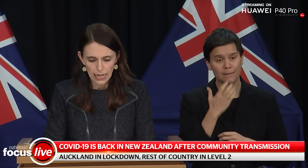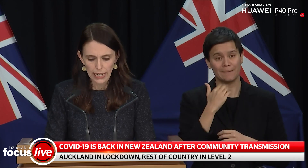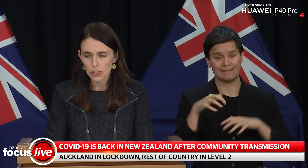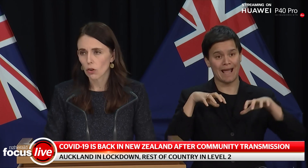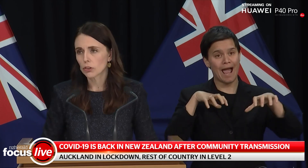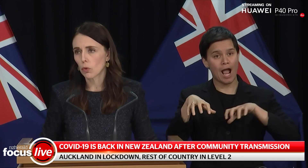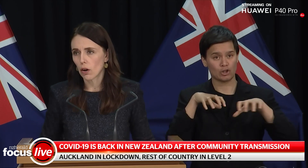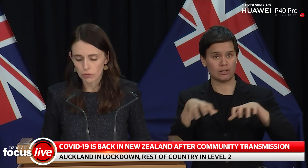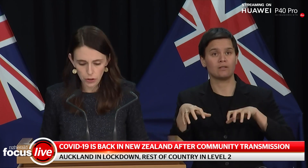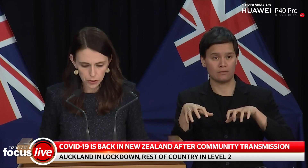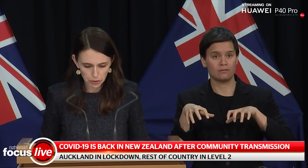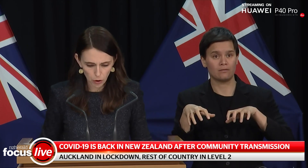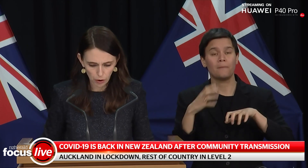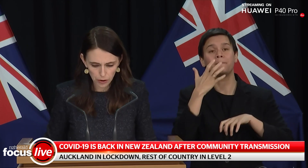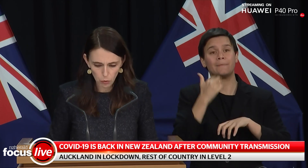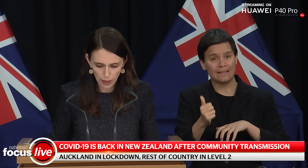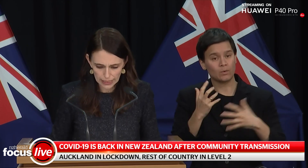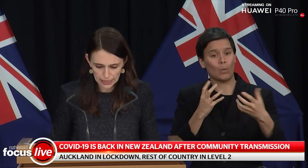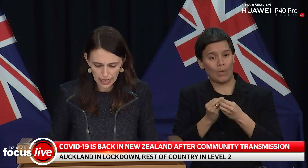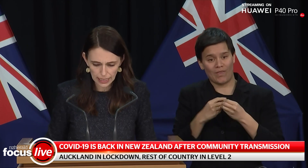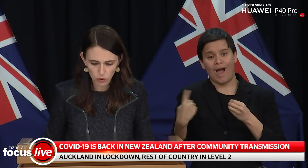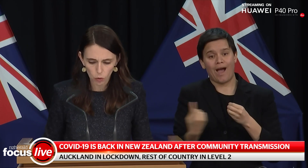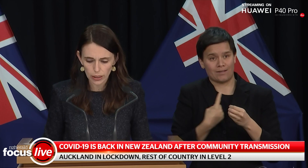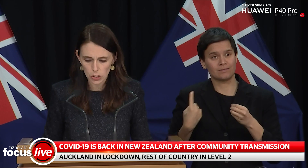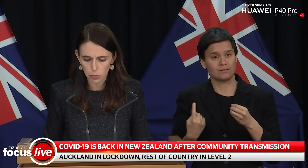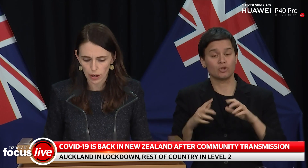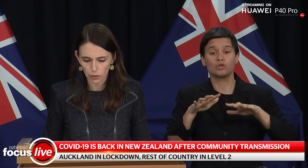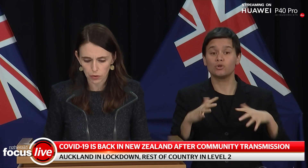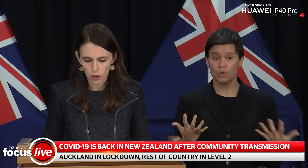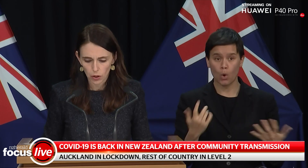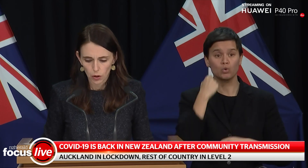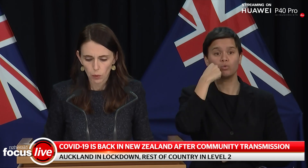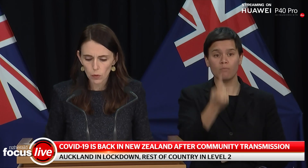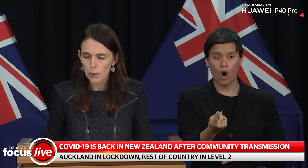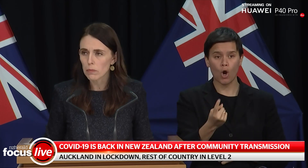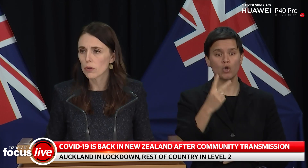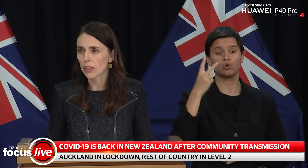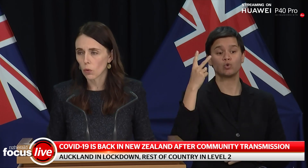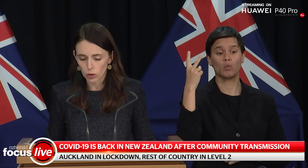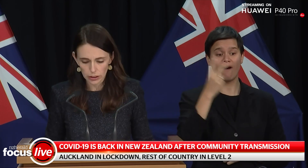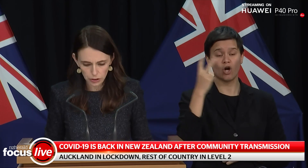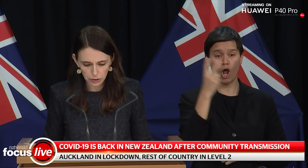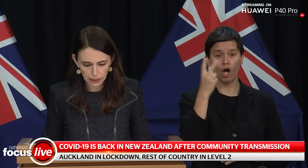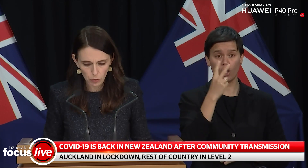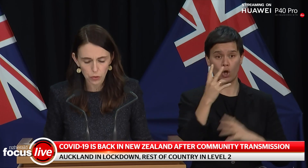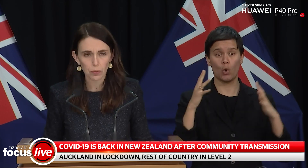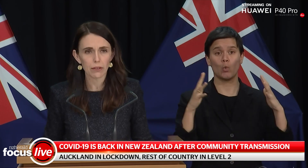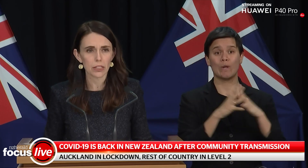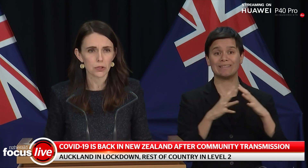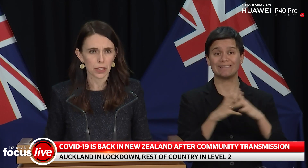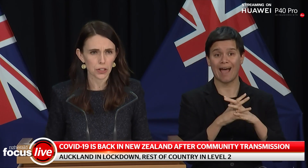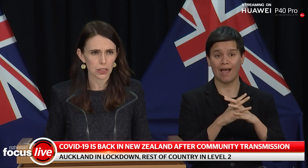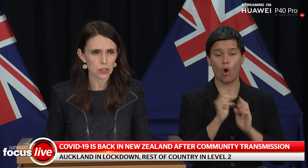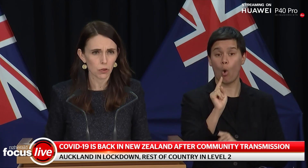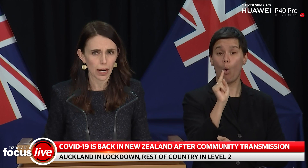As of 12 noon tomorrow, Wednesday, August 12th, we will be moving Auckland to Level 3